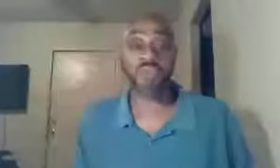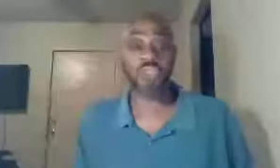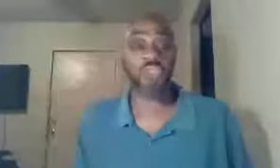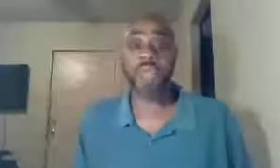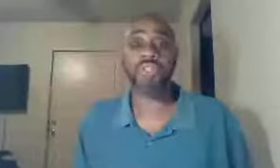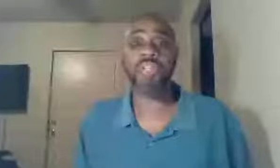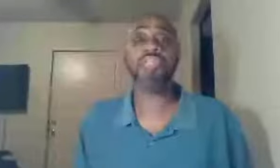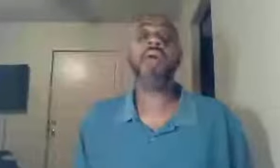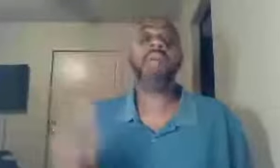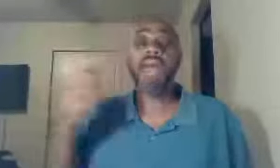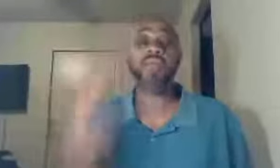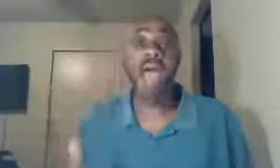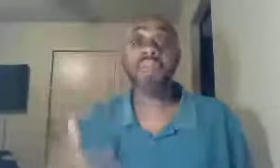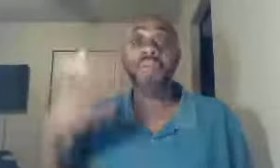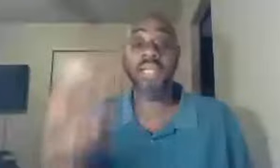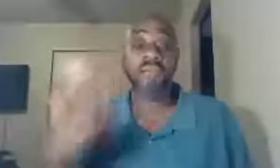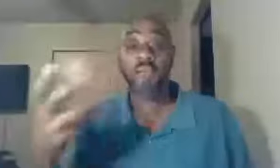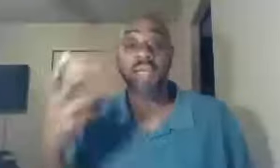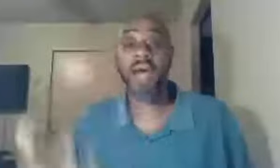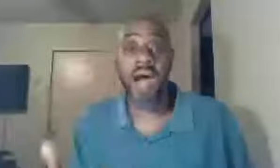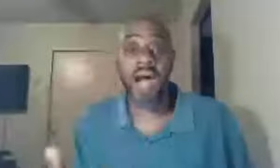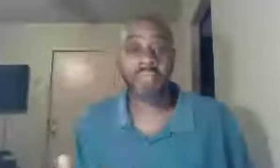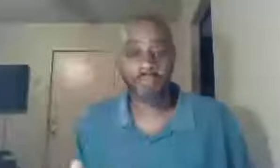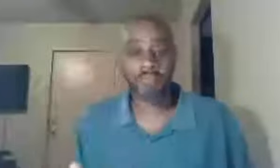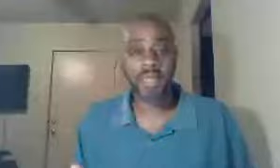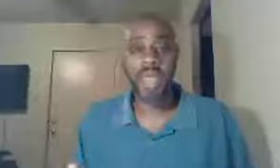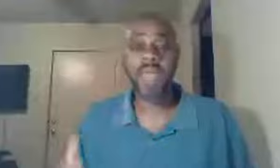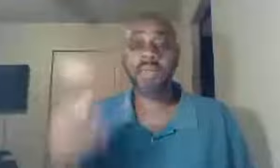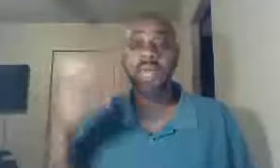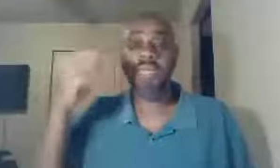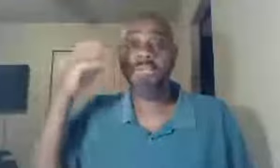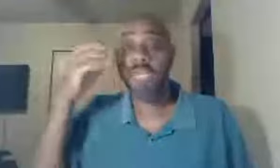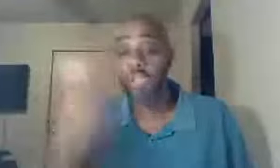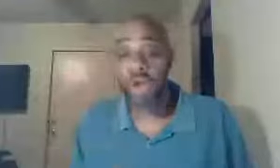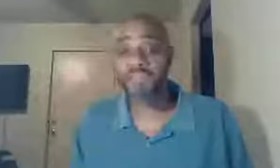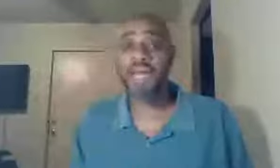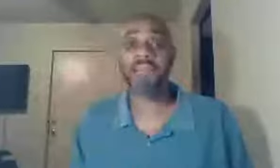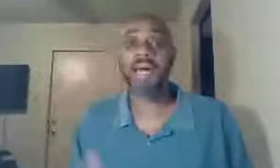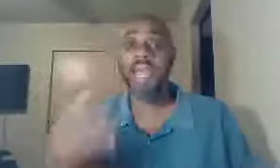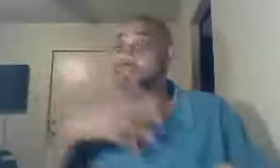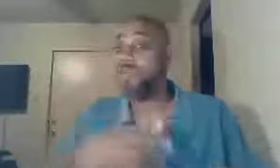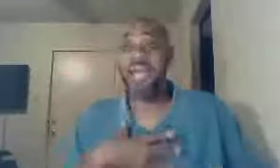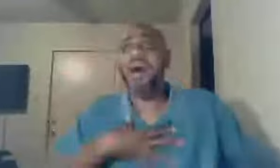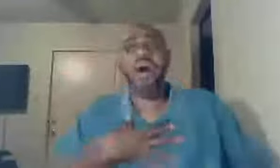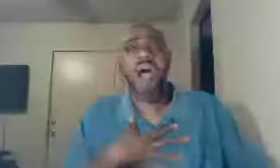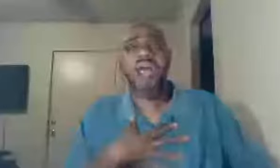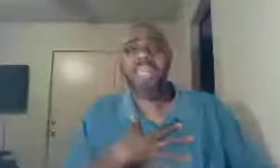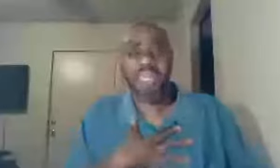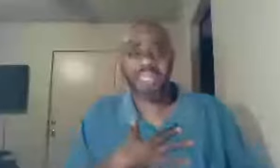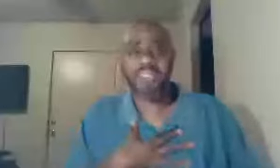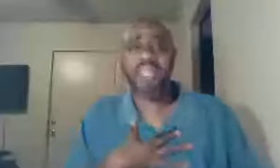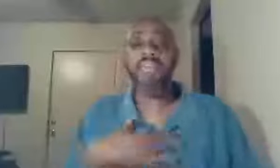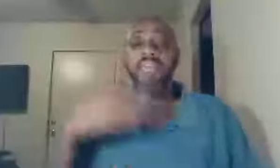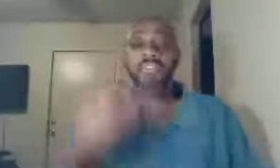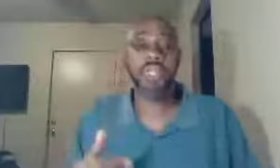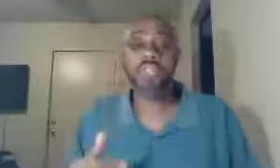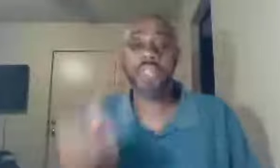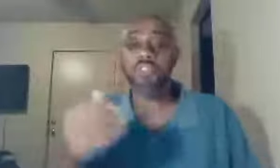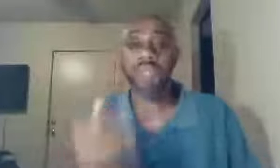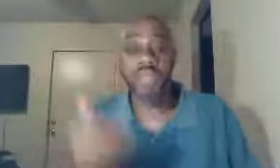situations, but I'd rather live for God, and he'd be glorified in my life, no matter how hard it is, than to live